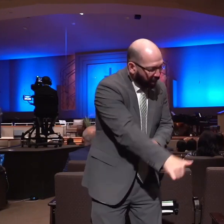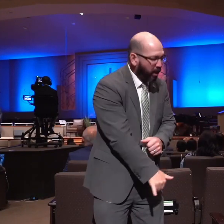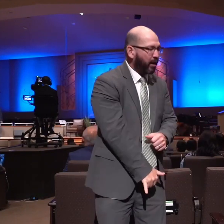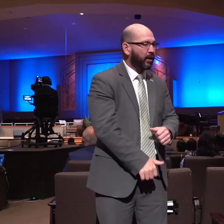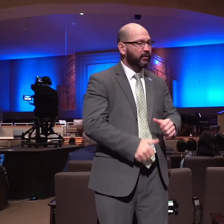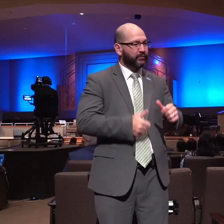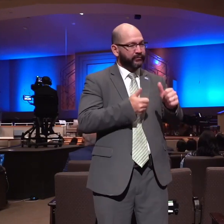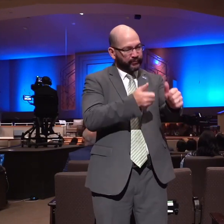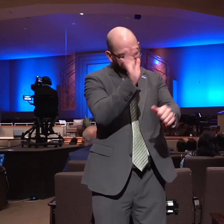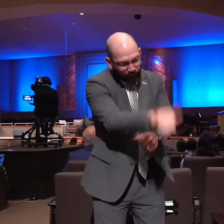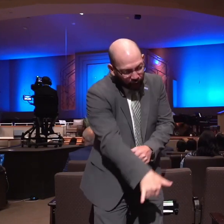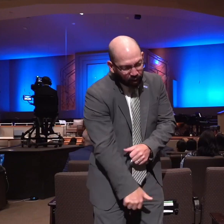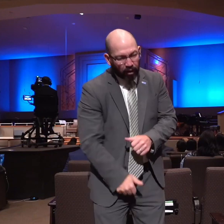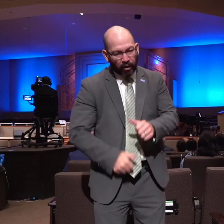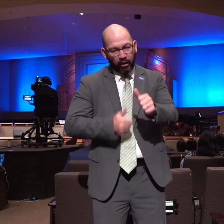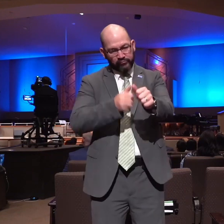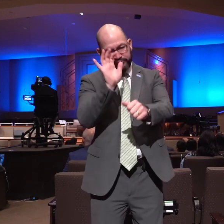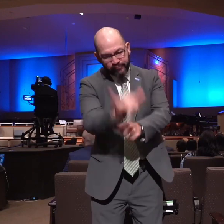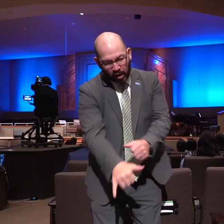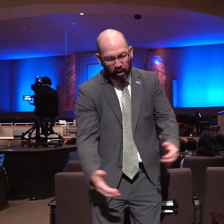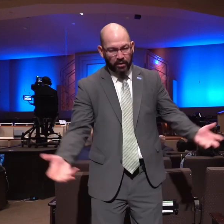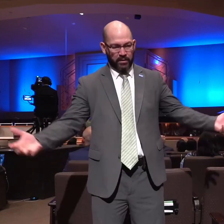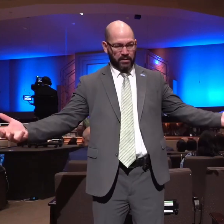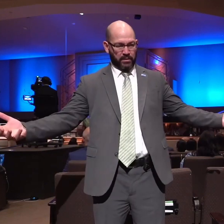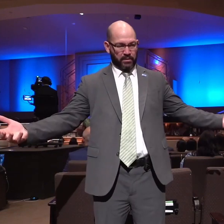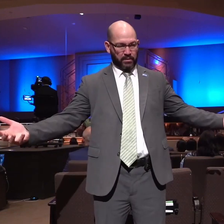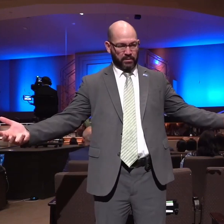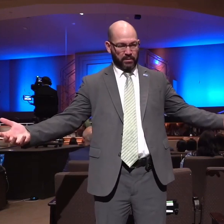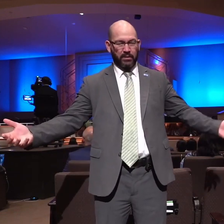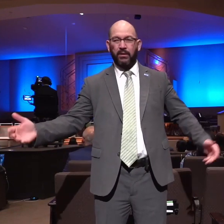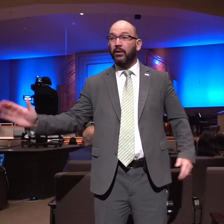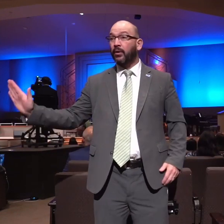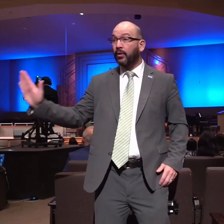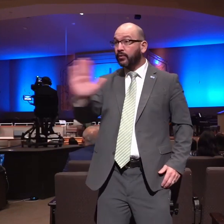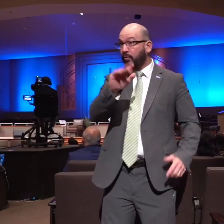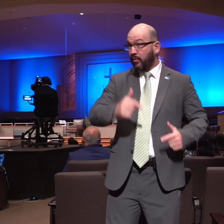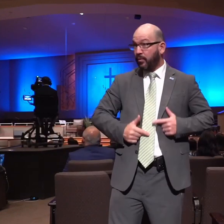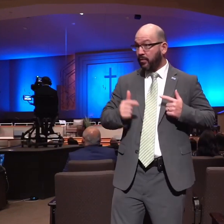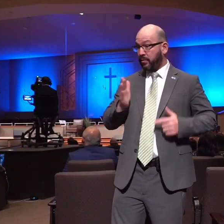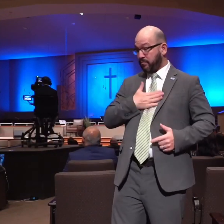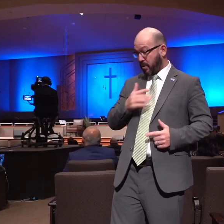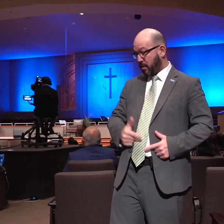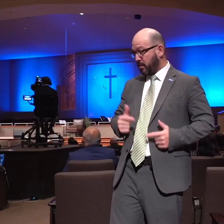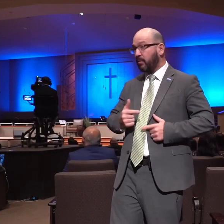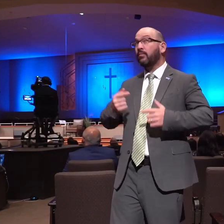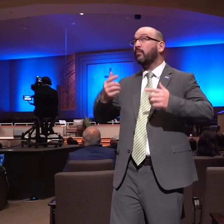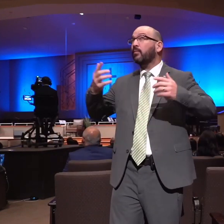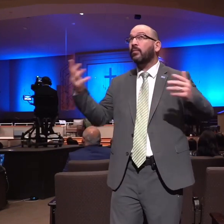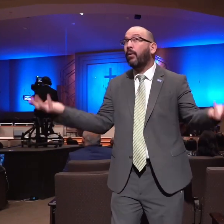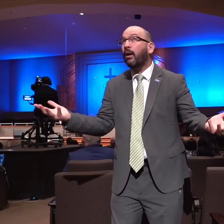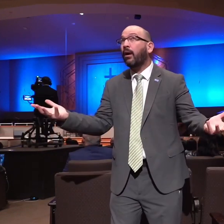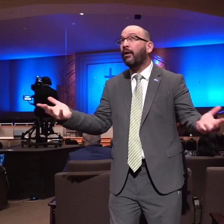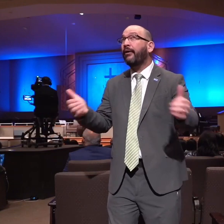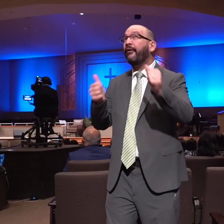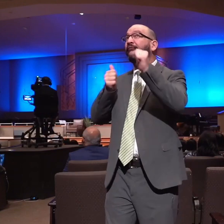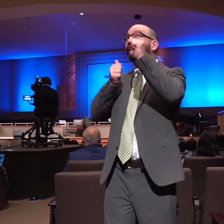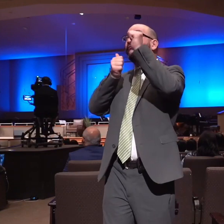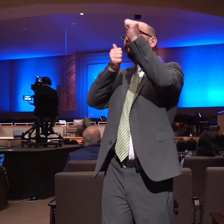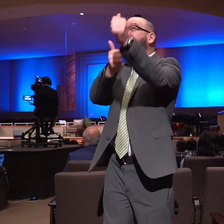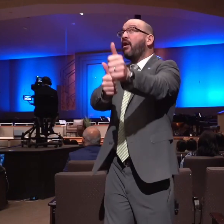way what describes our life tonight because sadly we see fourthly